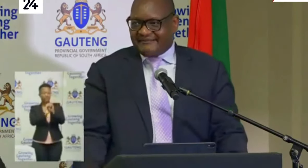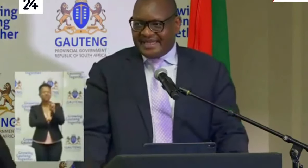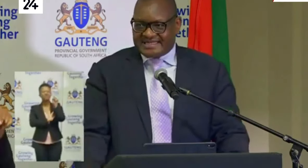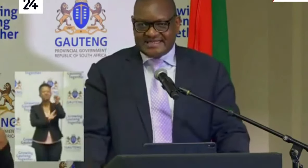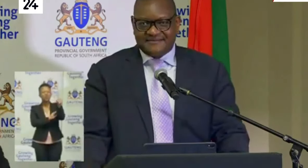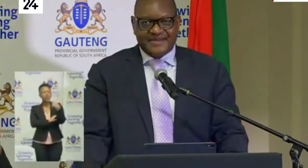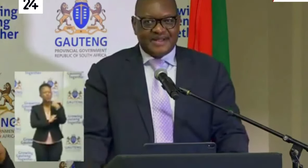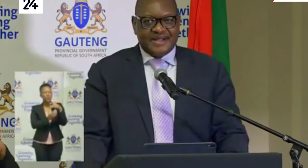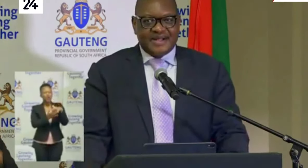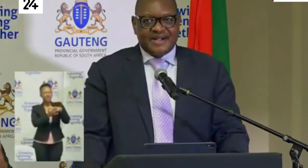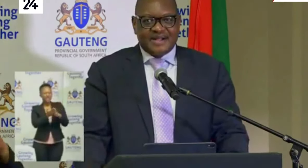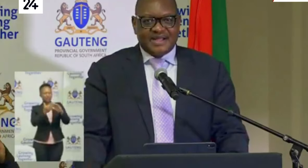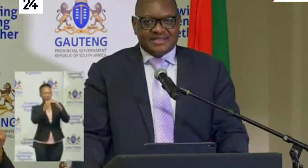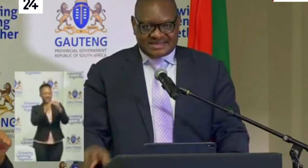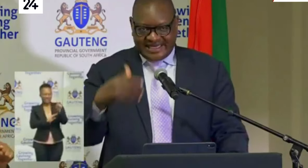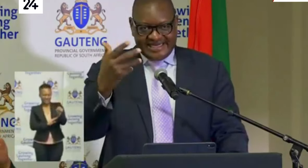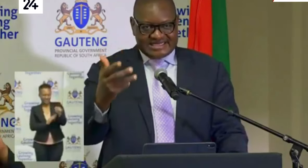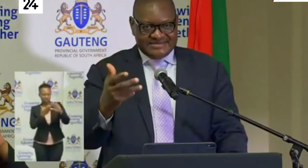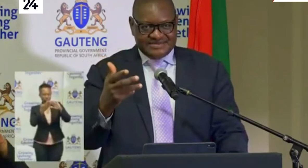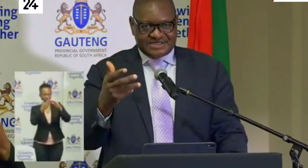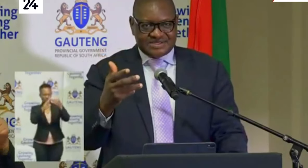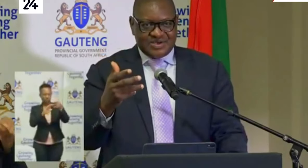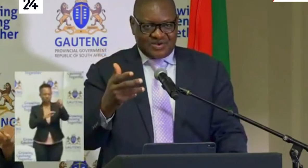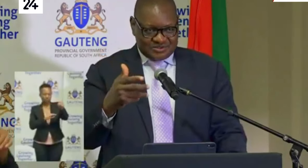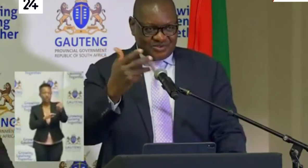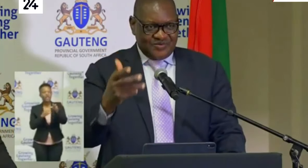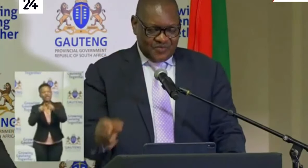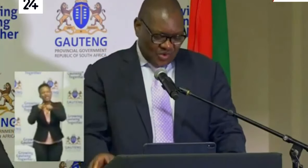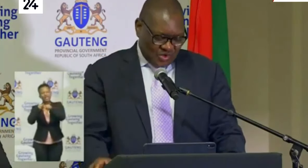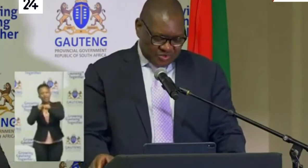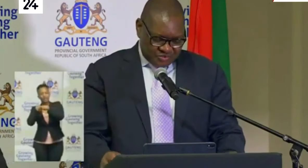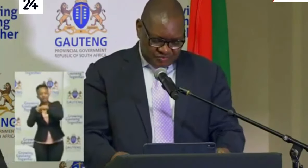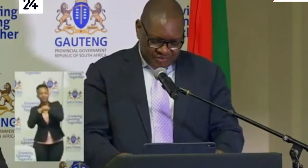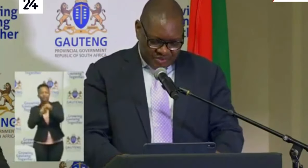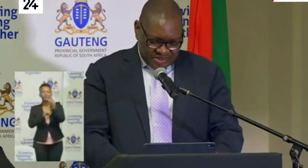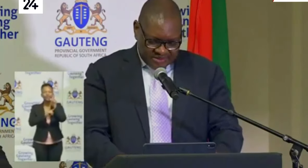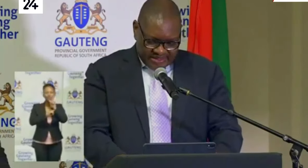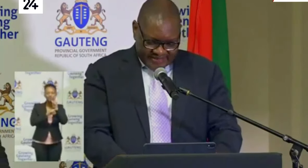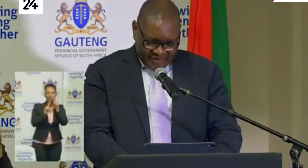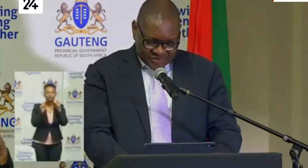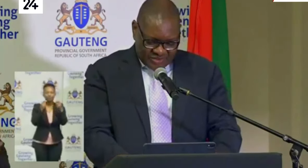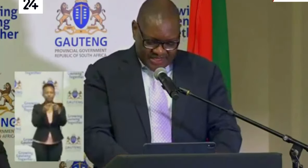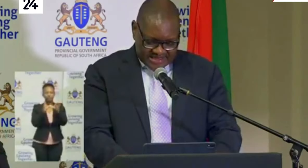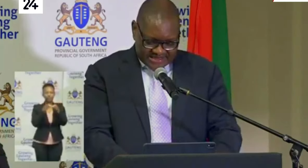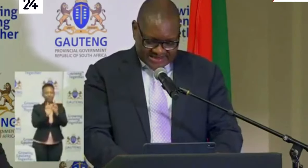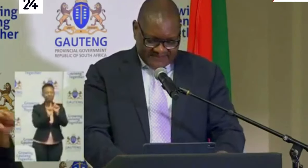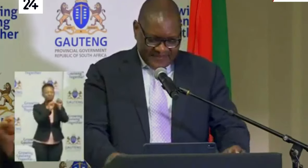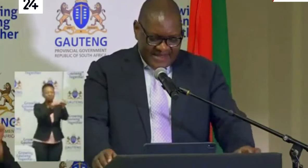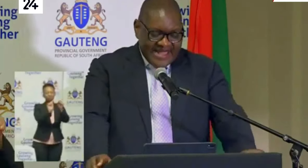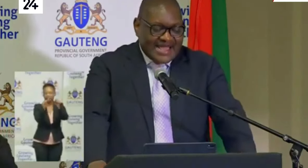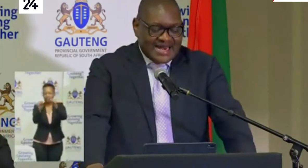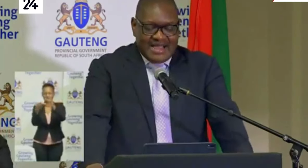vulnerability, the screening teams also go to those communities.